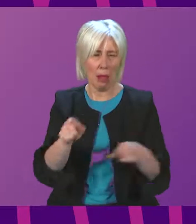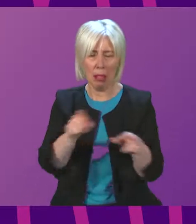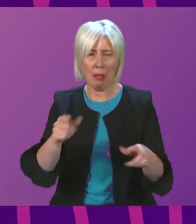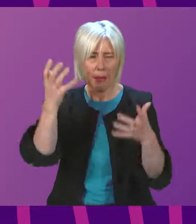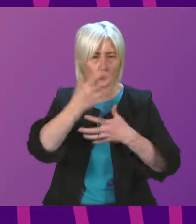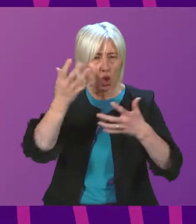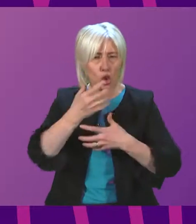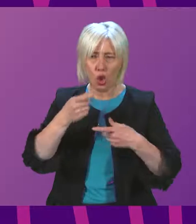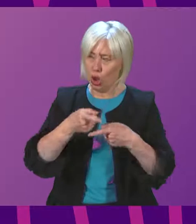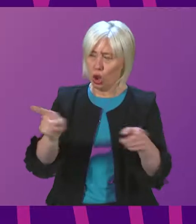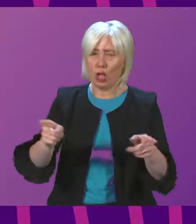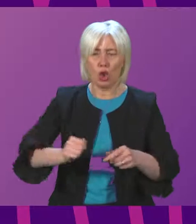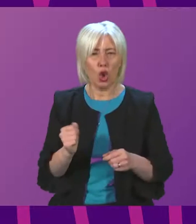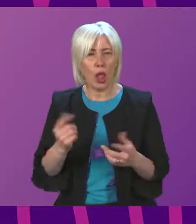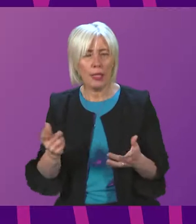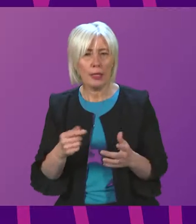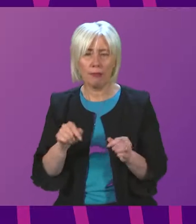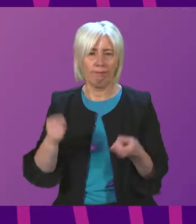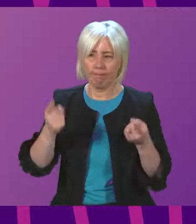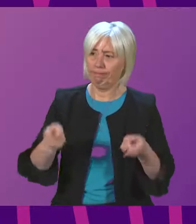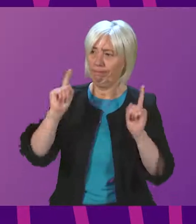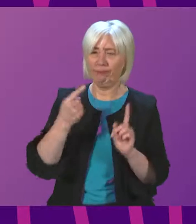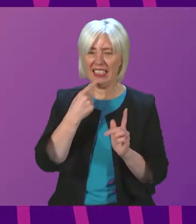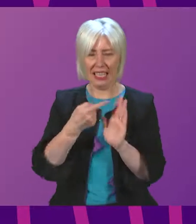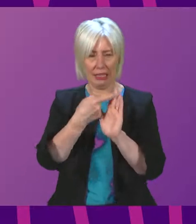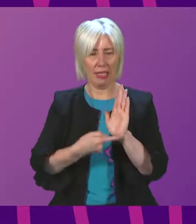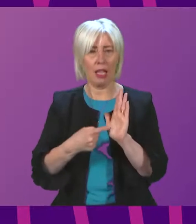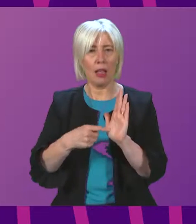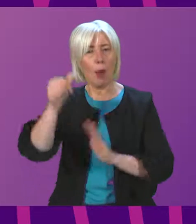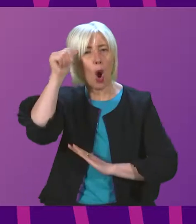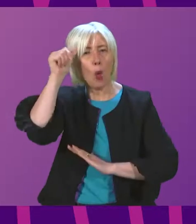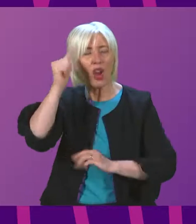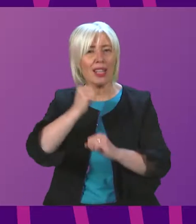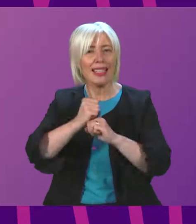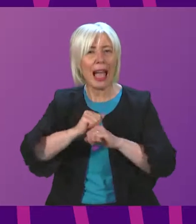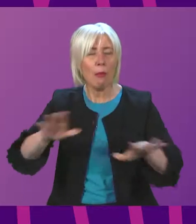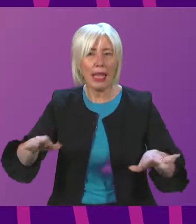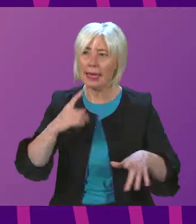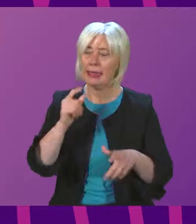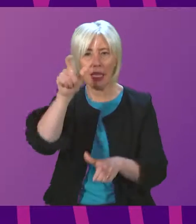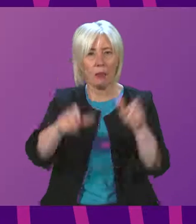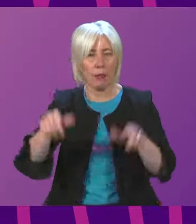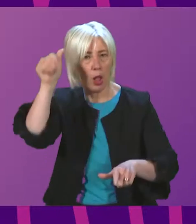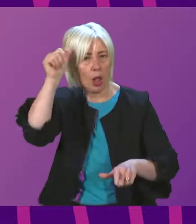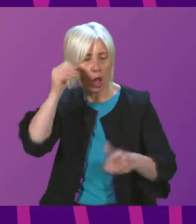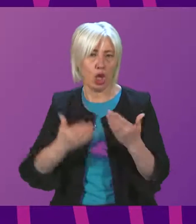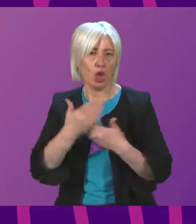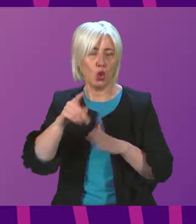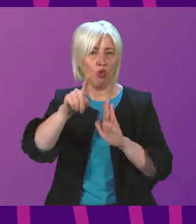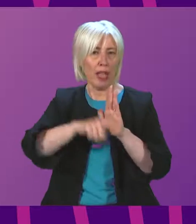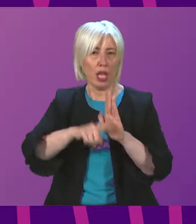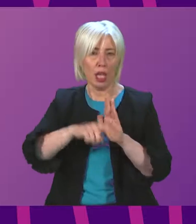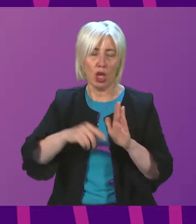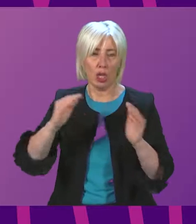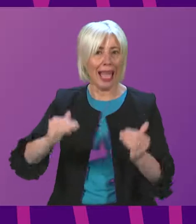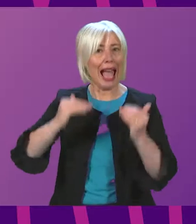householders across Scotland. The Cabinet Secretary spoke about the awareness campaign and claimed that public awareness of these regulations is